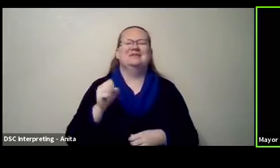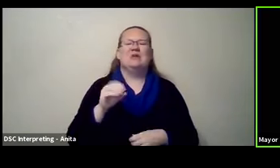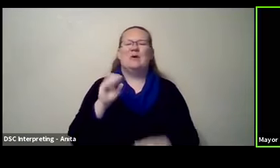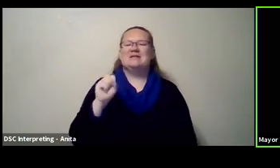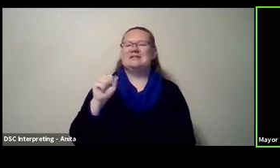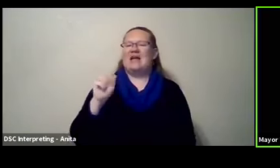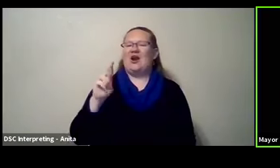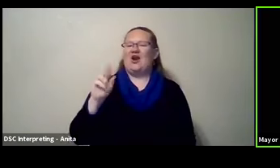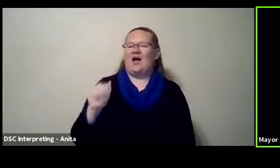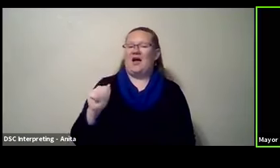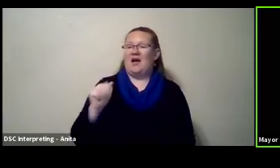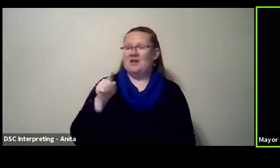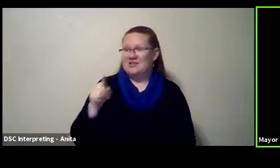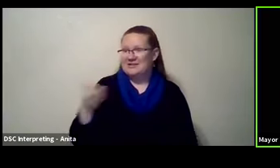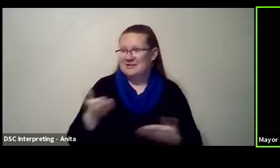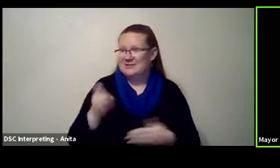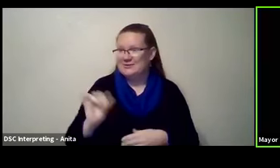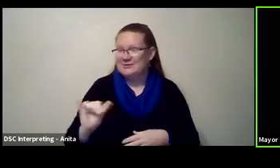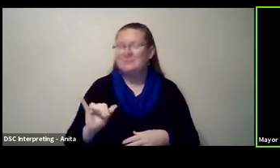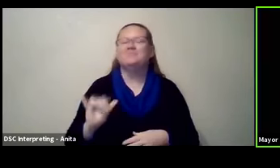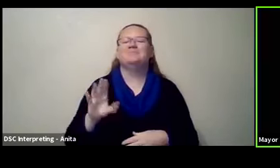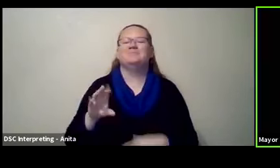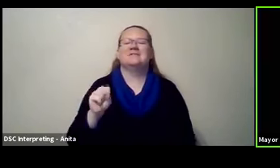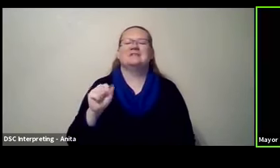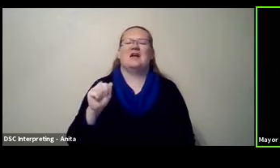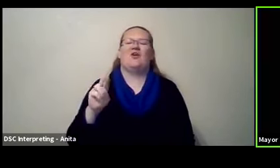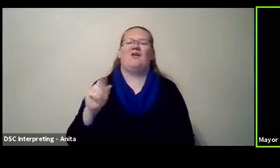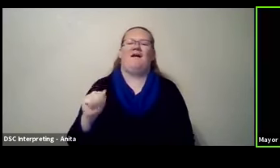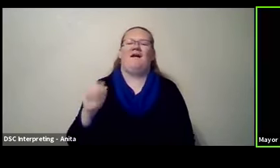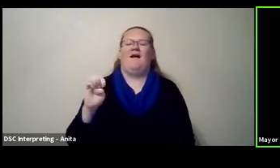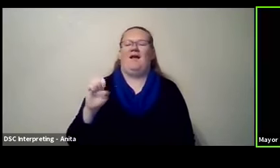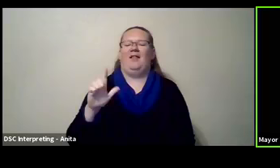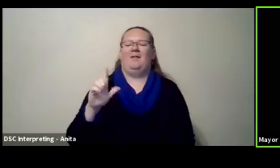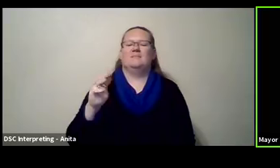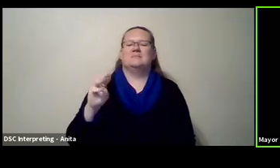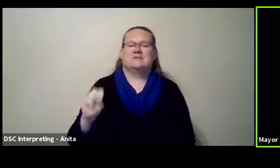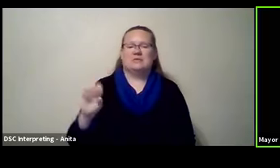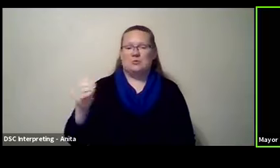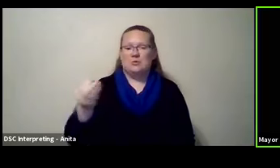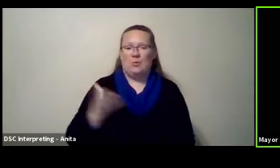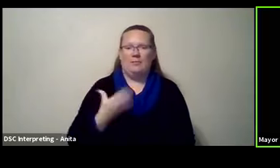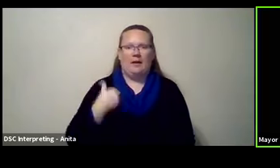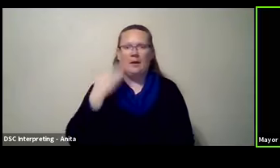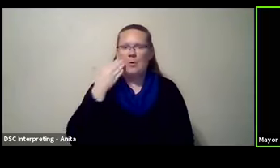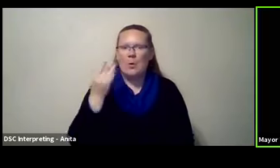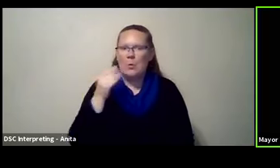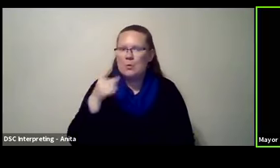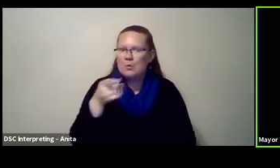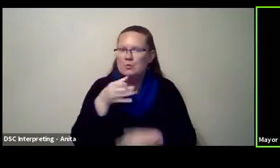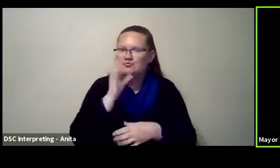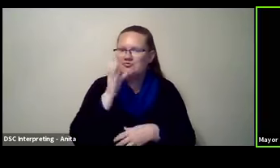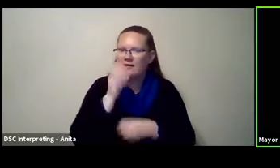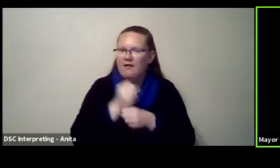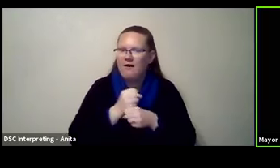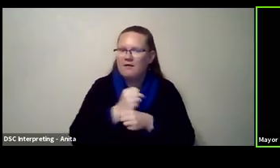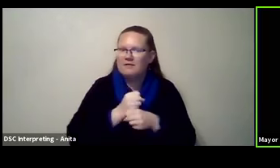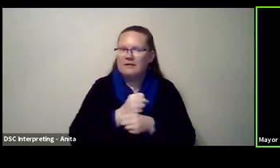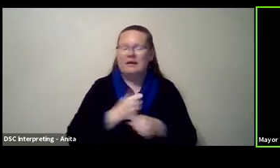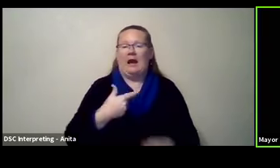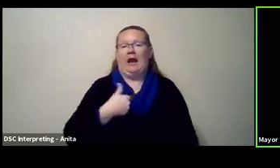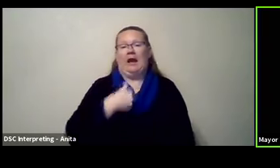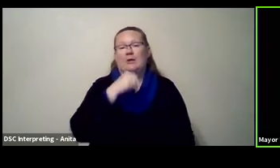means Sarah is with us. I think Sarah, uh, said to me a couple of days ago, I didn't even know, I don't even think you drink coffee. In fact, I don't drink coffee.